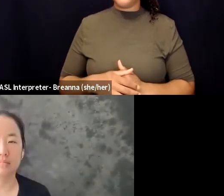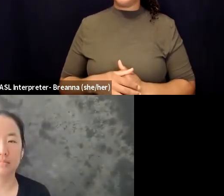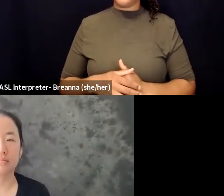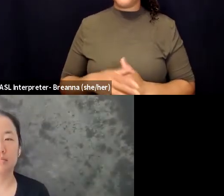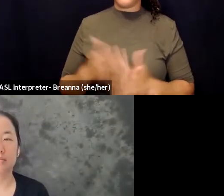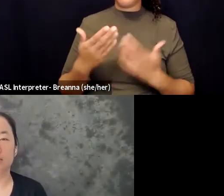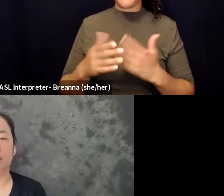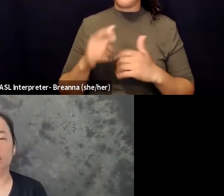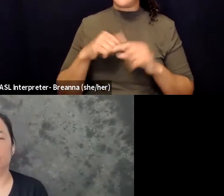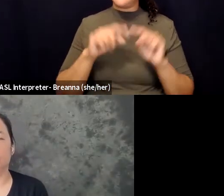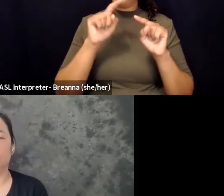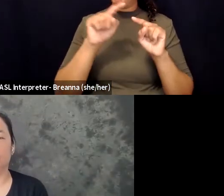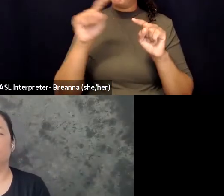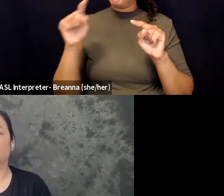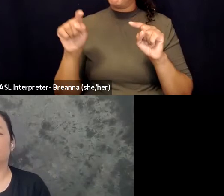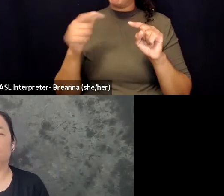say this is important for this other person to know